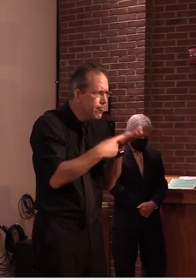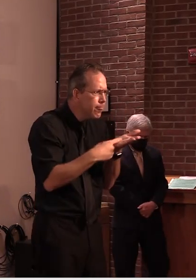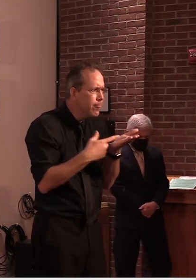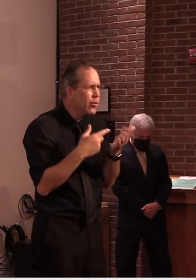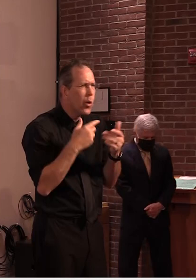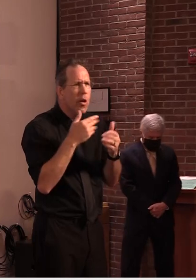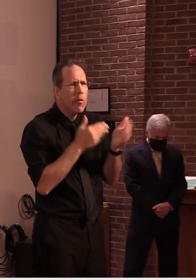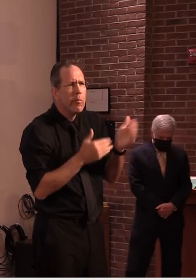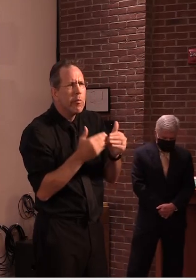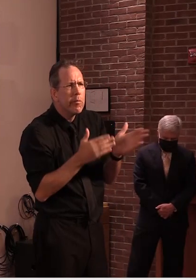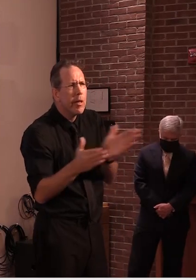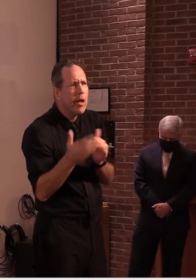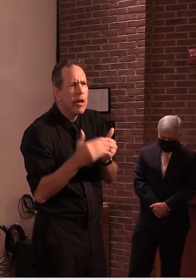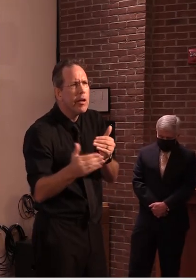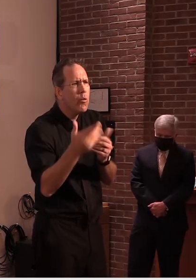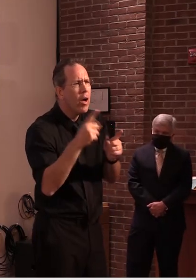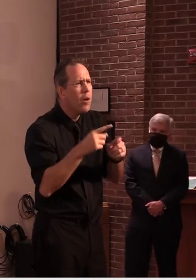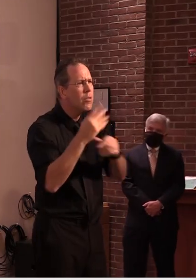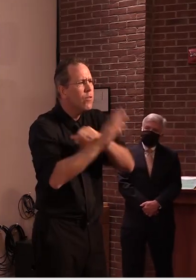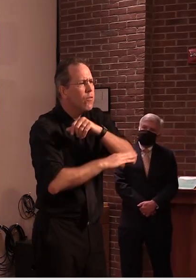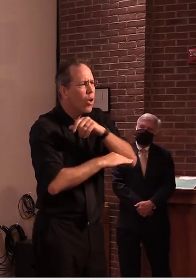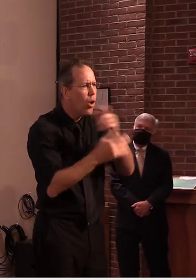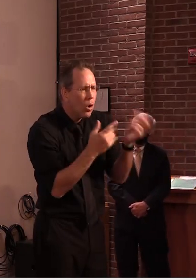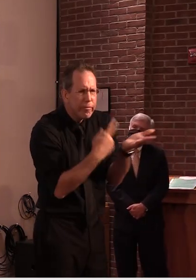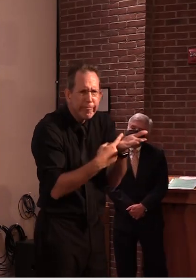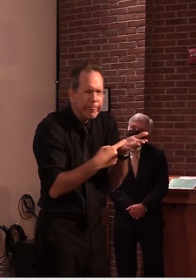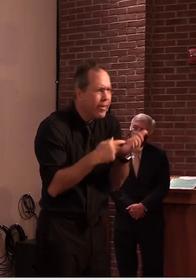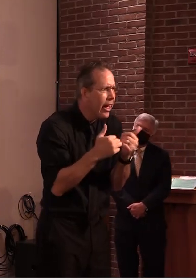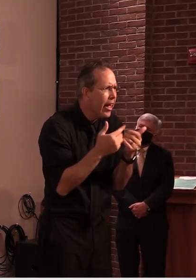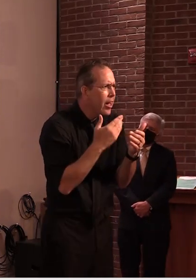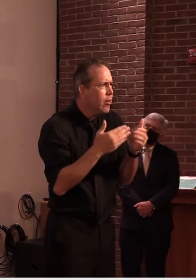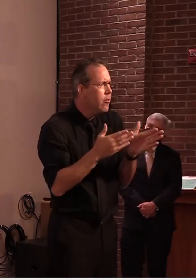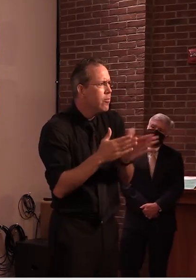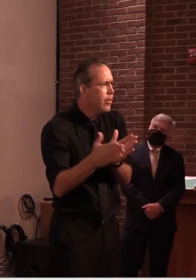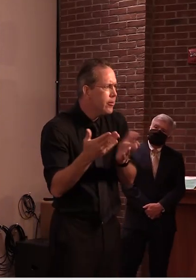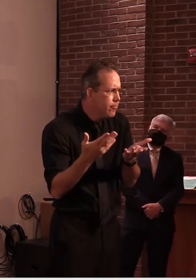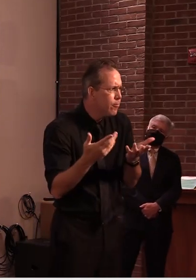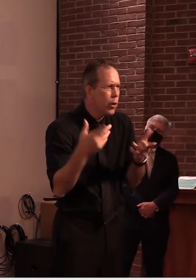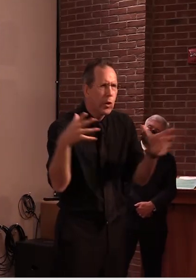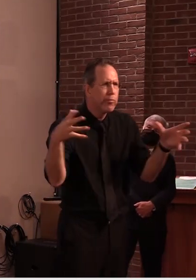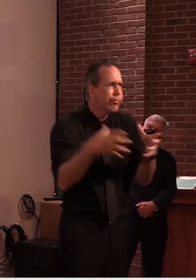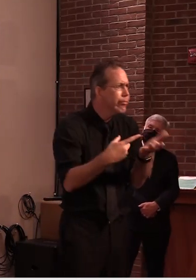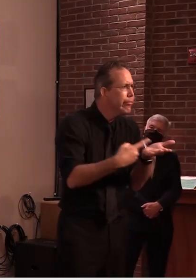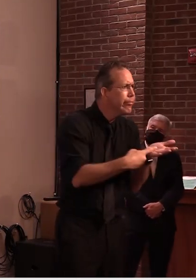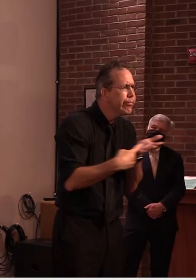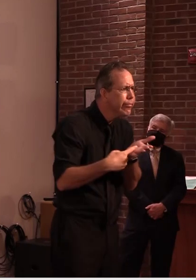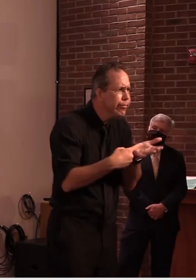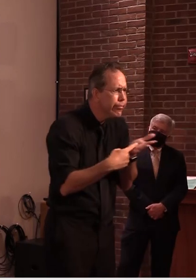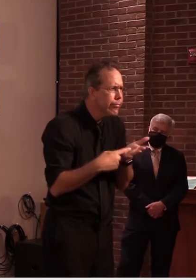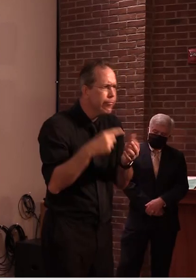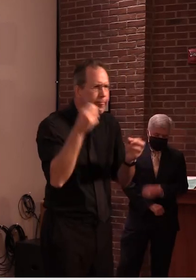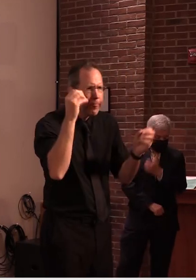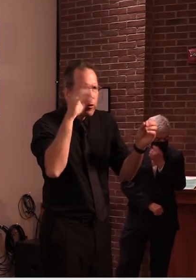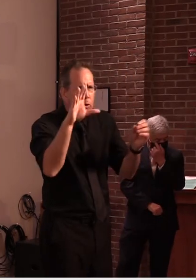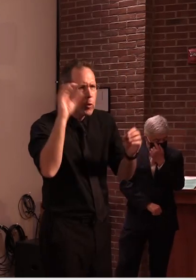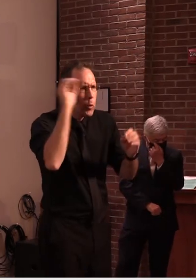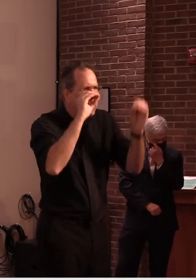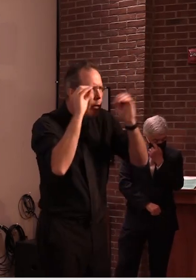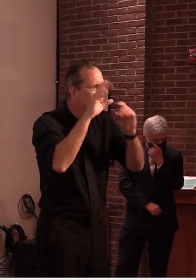so a lot of voices at the table so to speak a lot of consensus and agreement